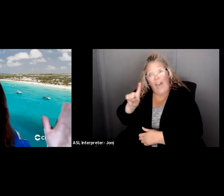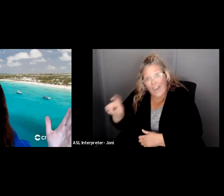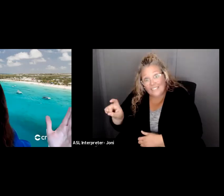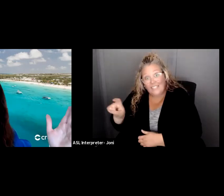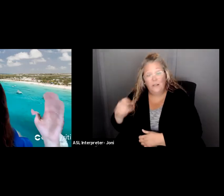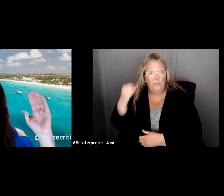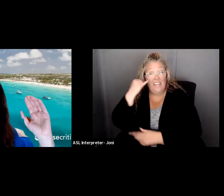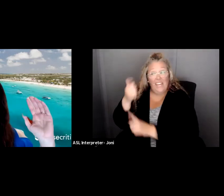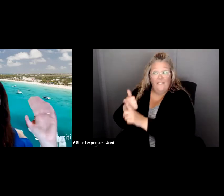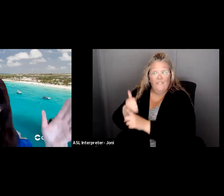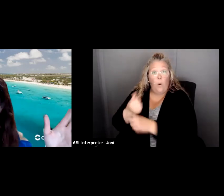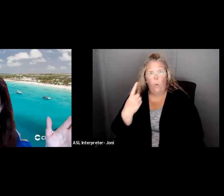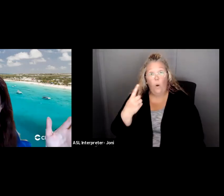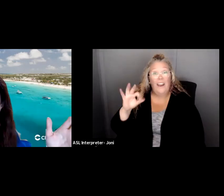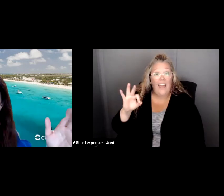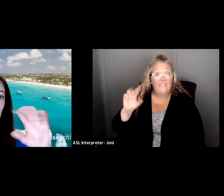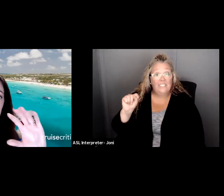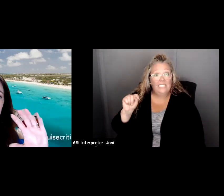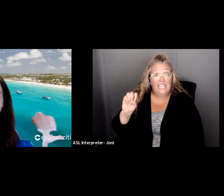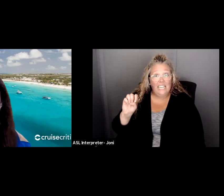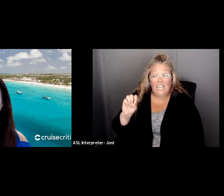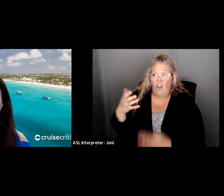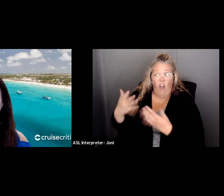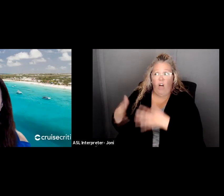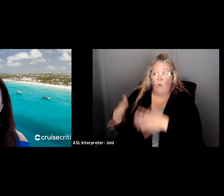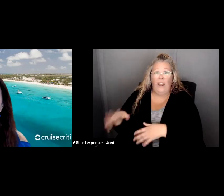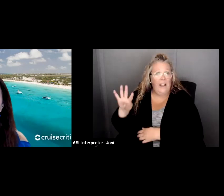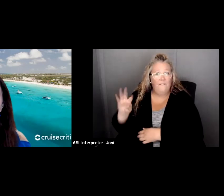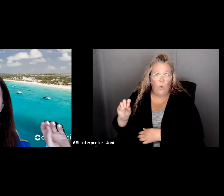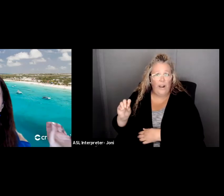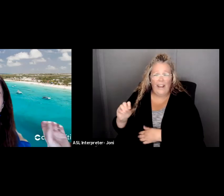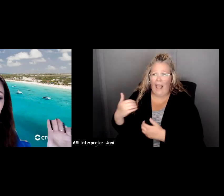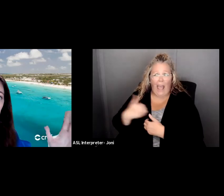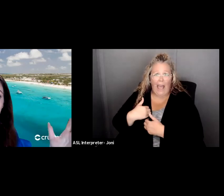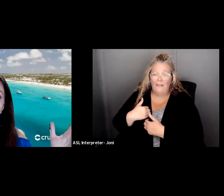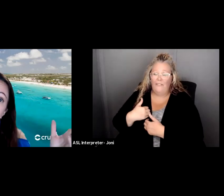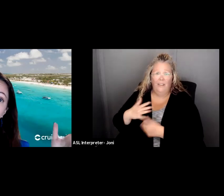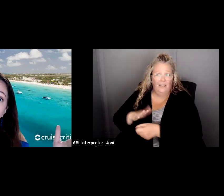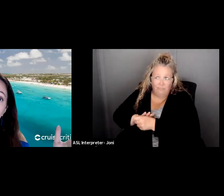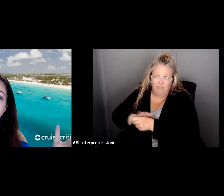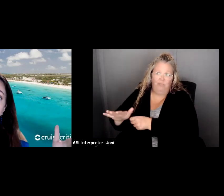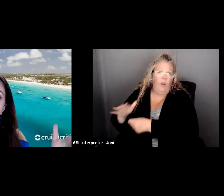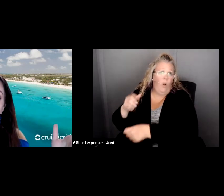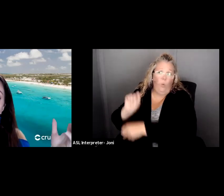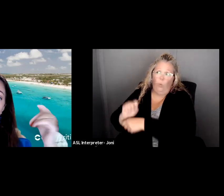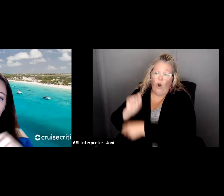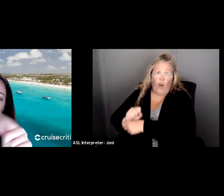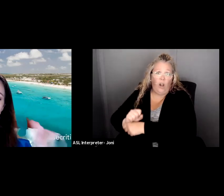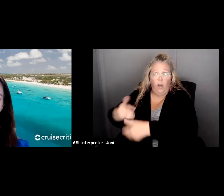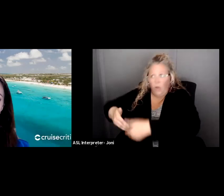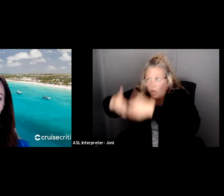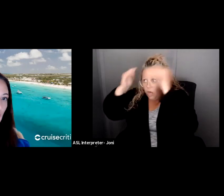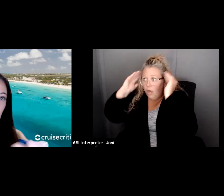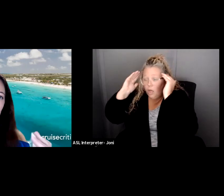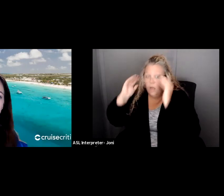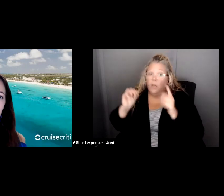FTE and they're working 40 hours and they have a full slate of work and they're, they're overworked maybe a little bit. And we're thinking